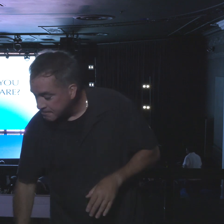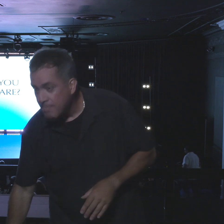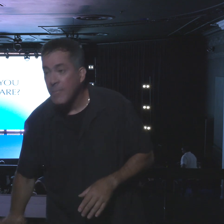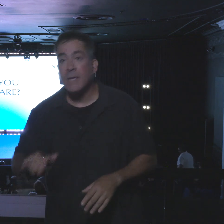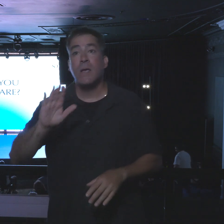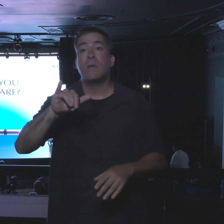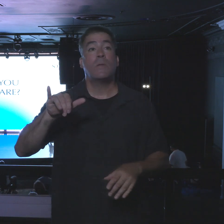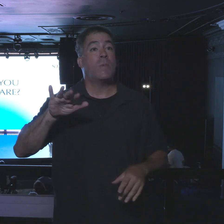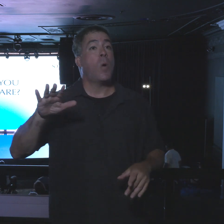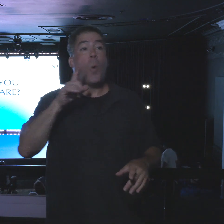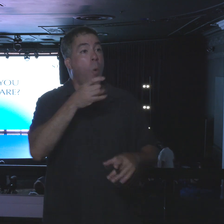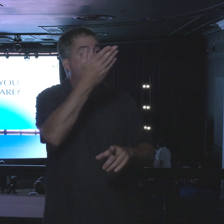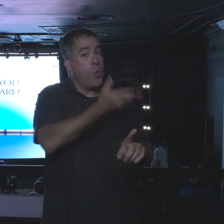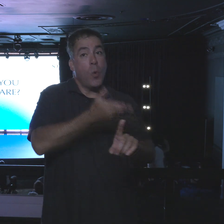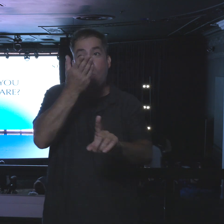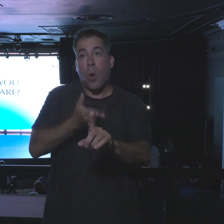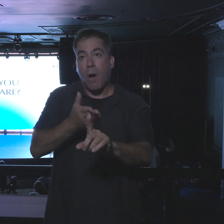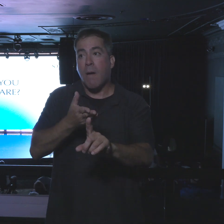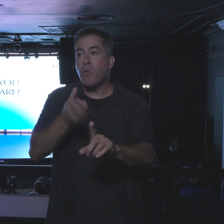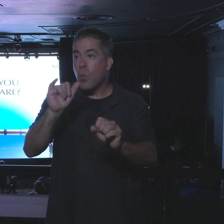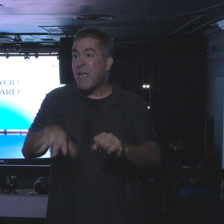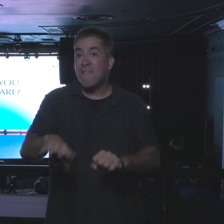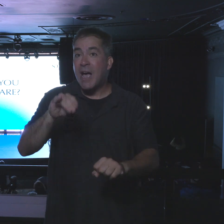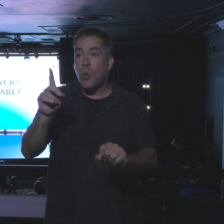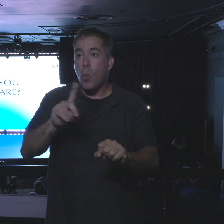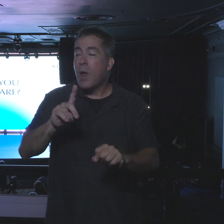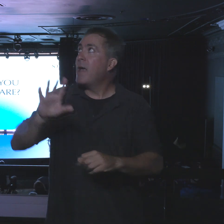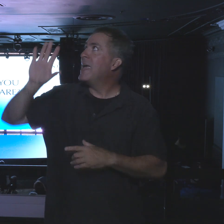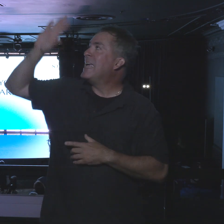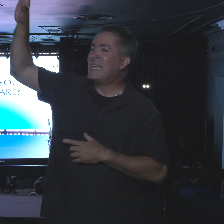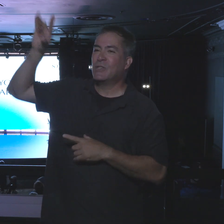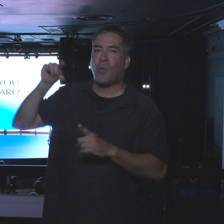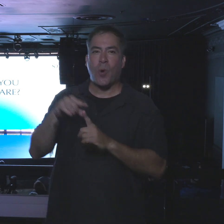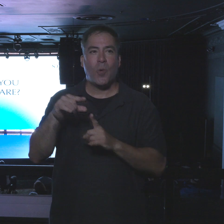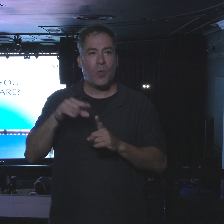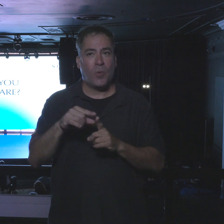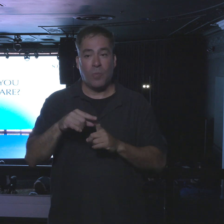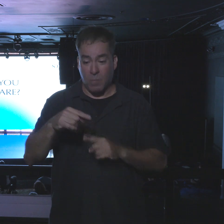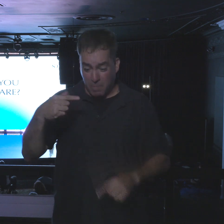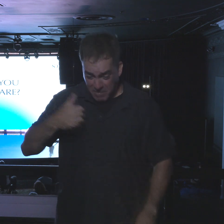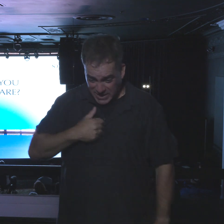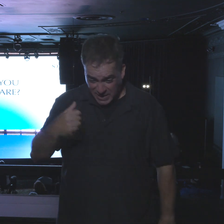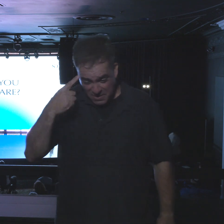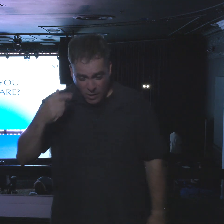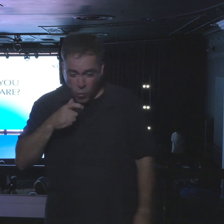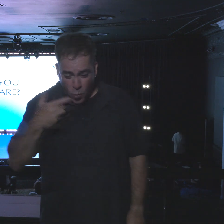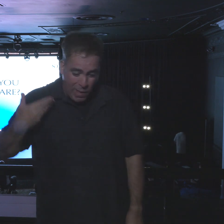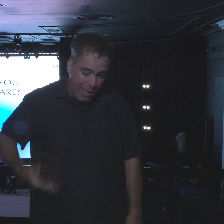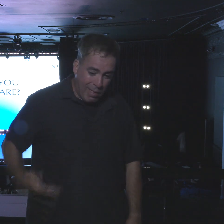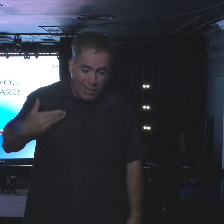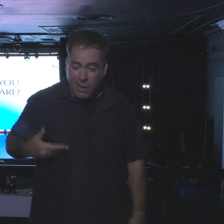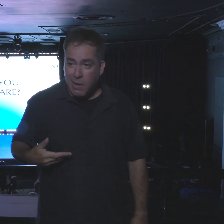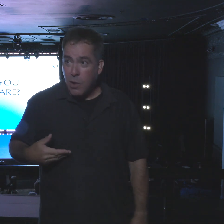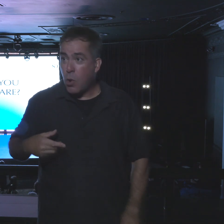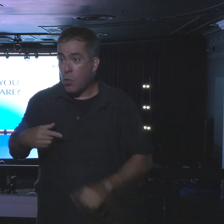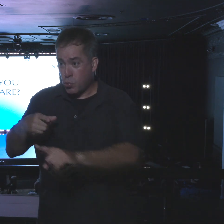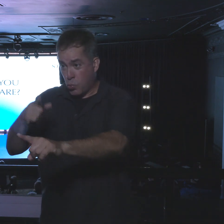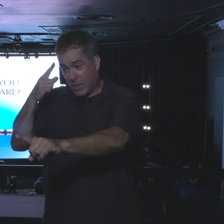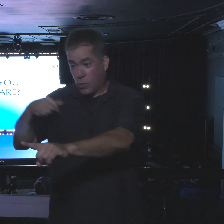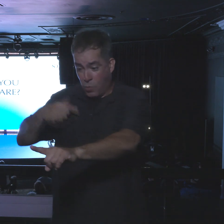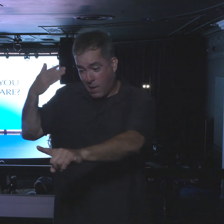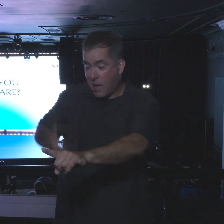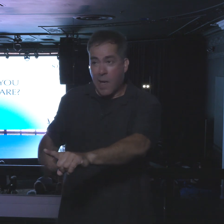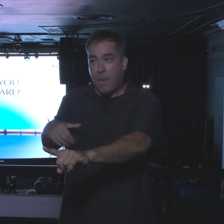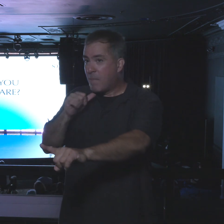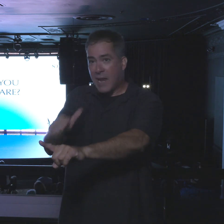Listen, I'm not who I think I am. I'm not who I think I am. I'm not who you think I am.